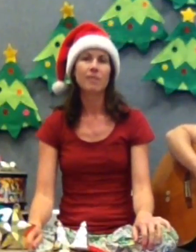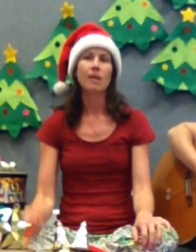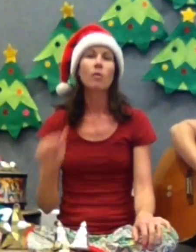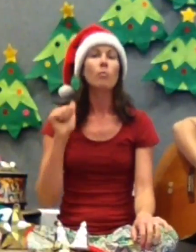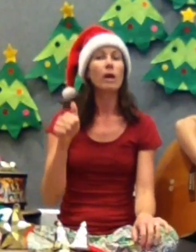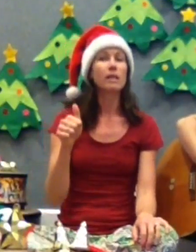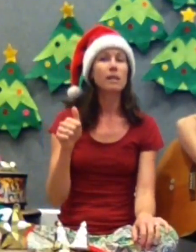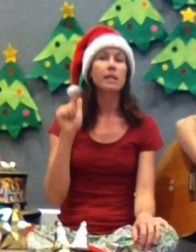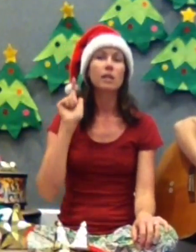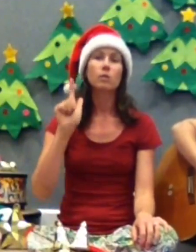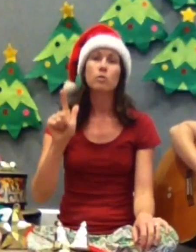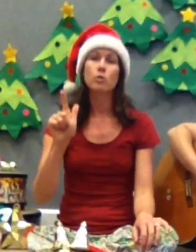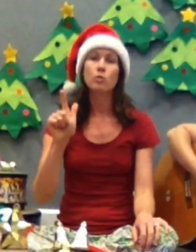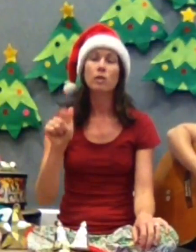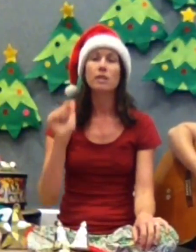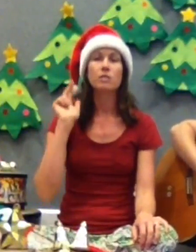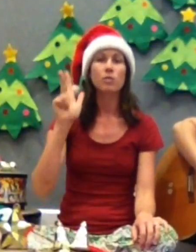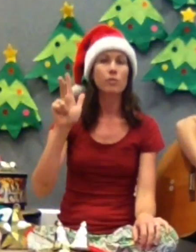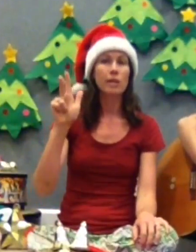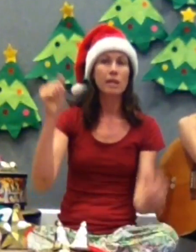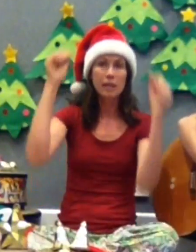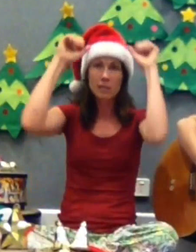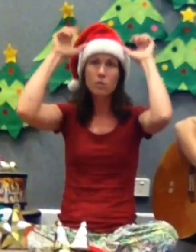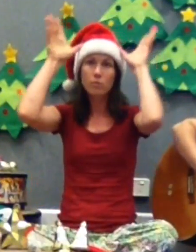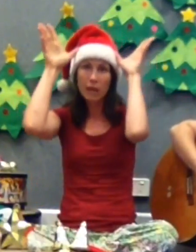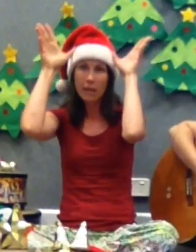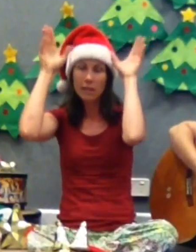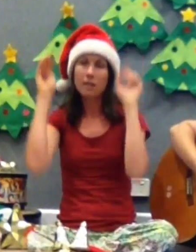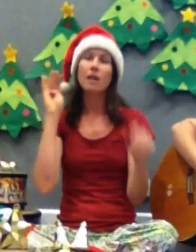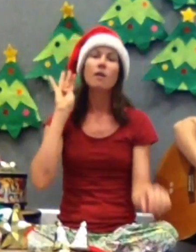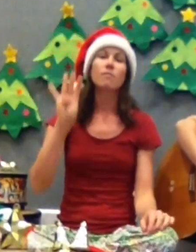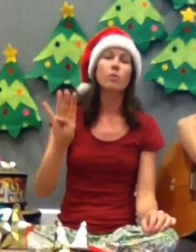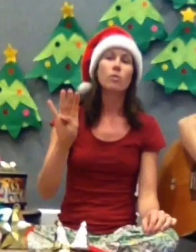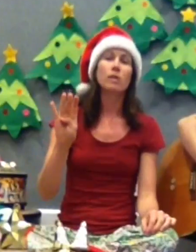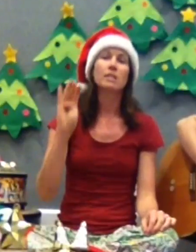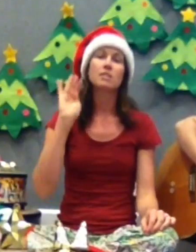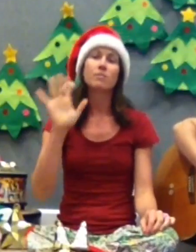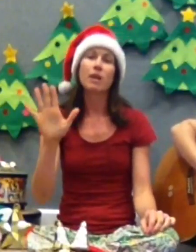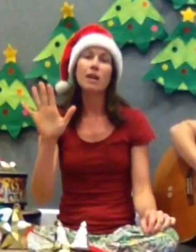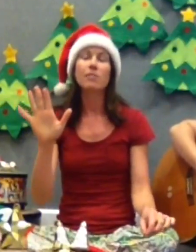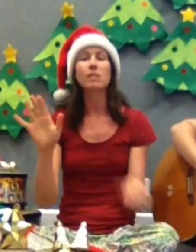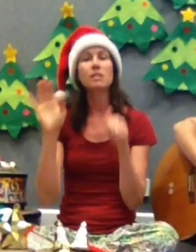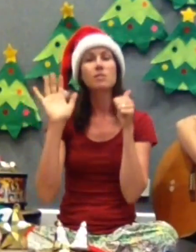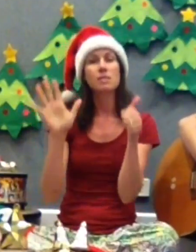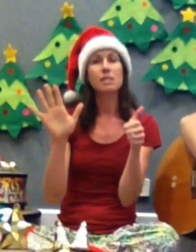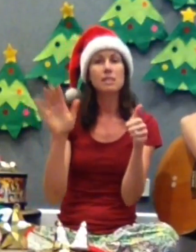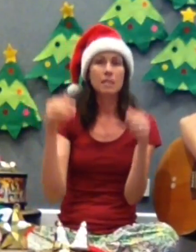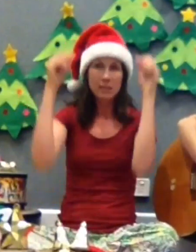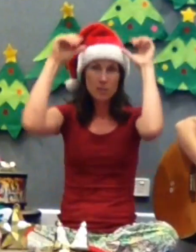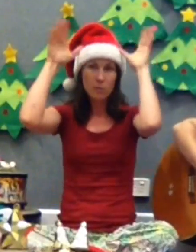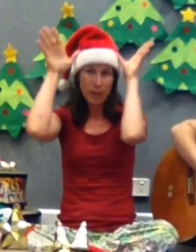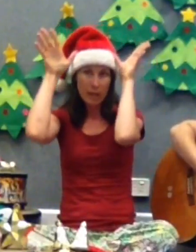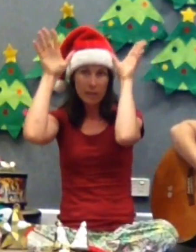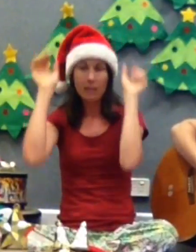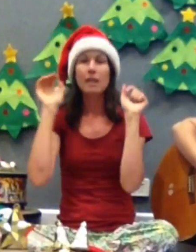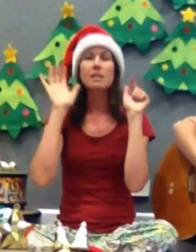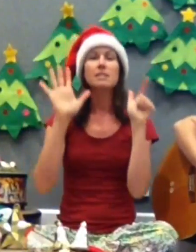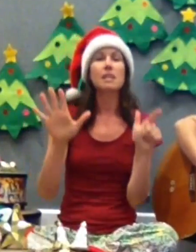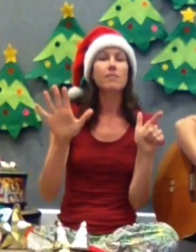One little, two little, three little reindeer Four little, five little, six little reindeer Seven